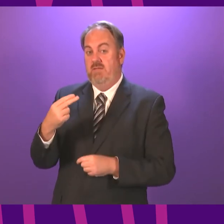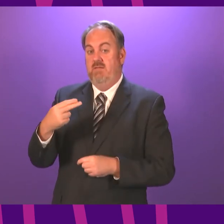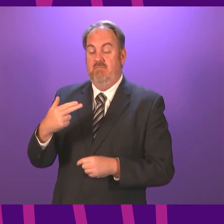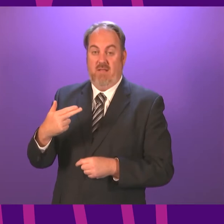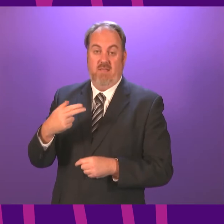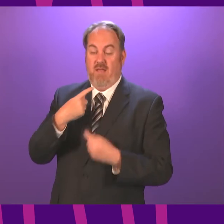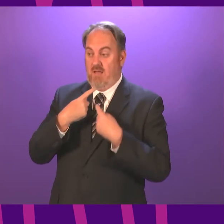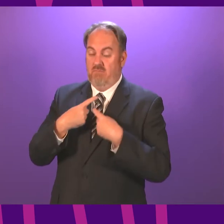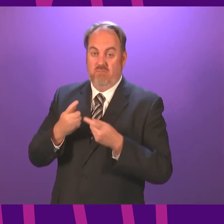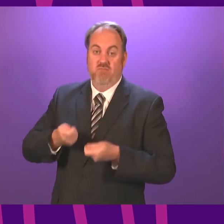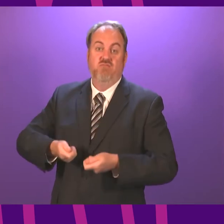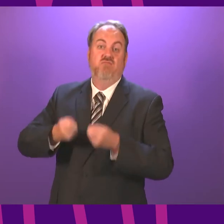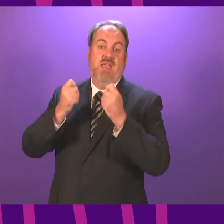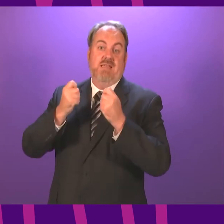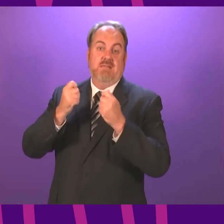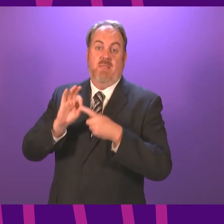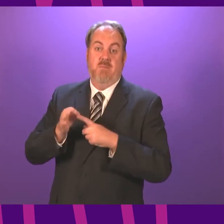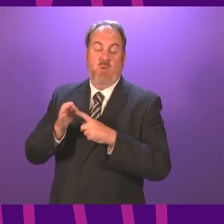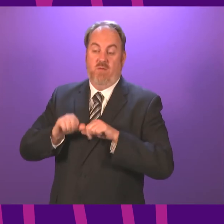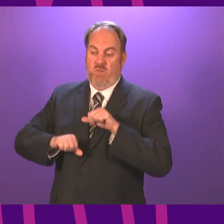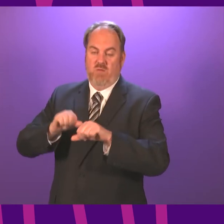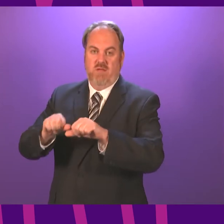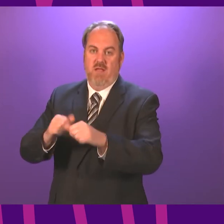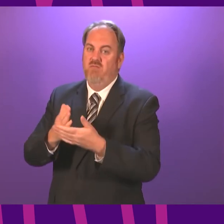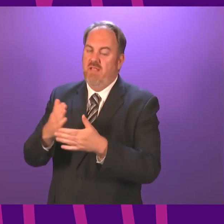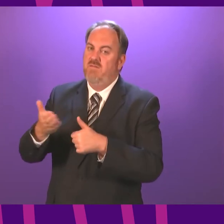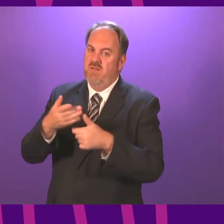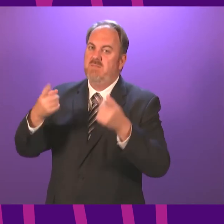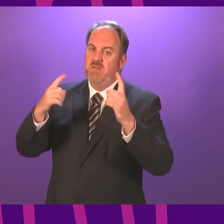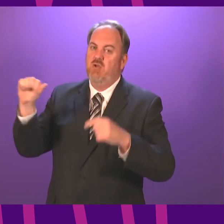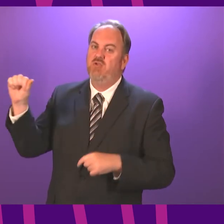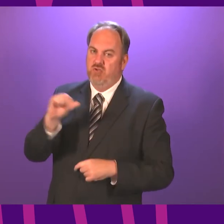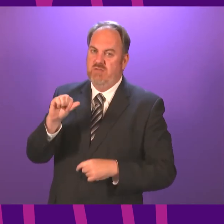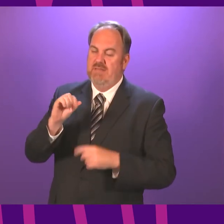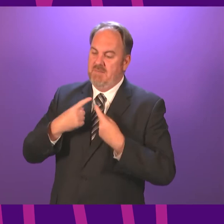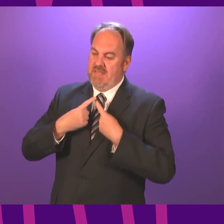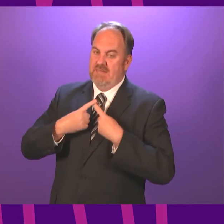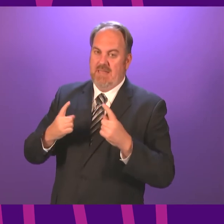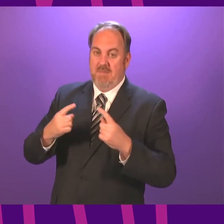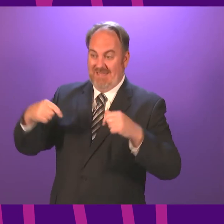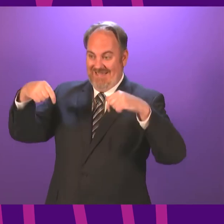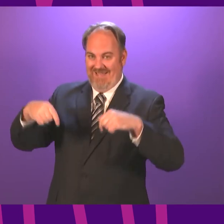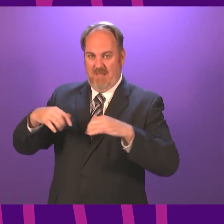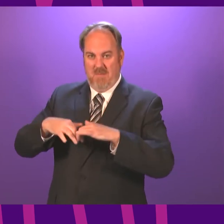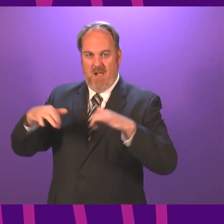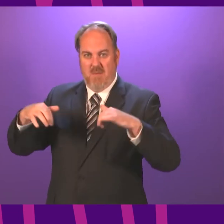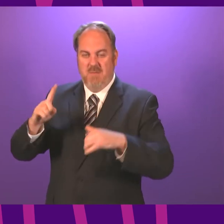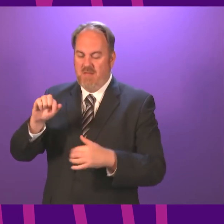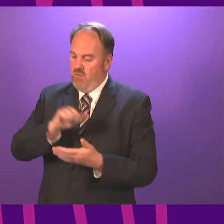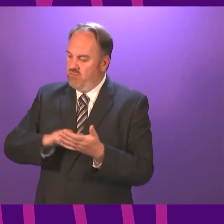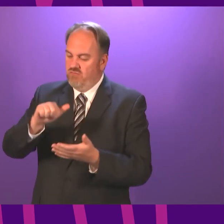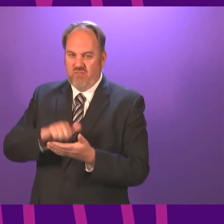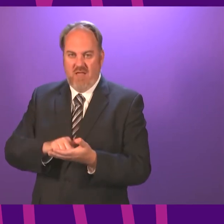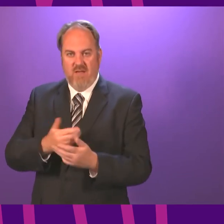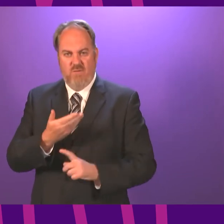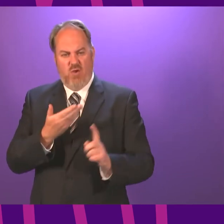in which I sought confirmation that it is in order for the First Minister to come to this Chamber to make government statements, but it's not in order for her to